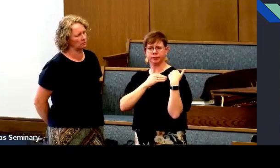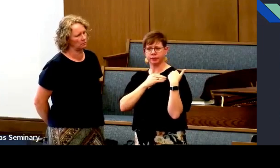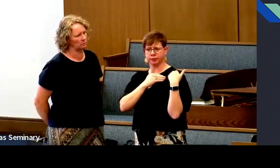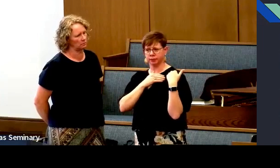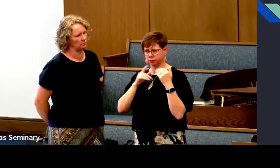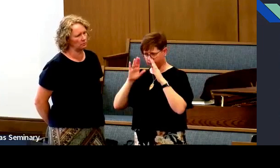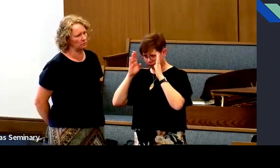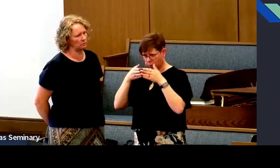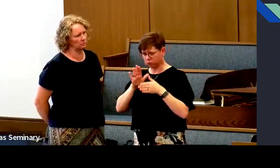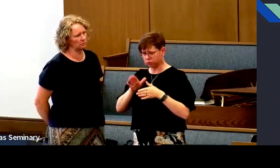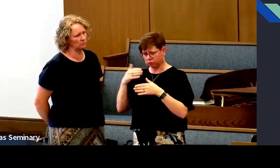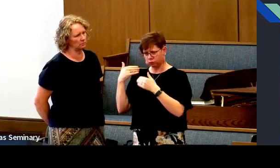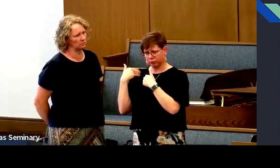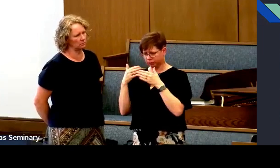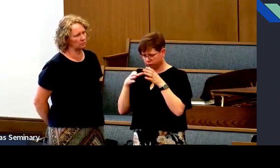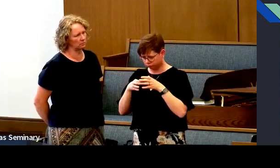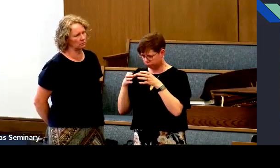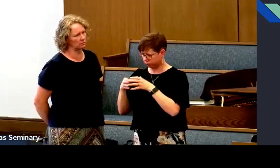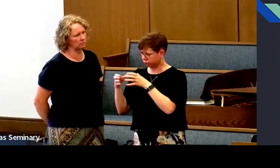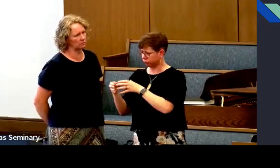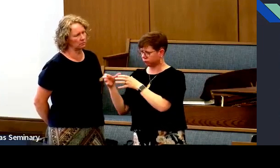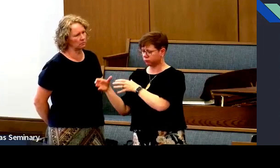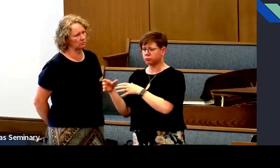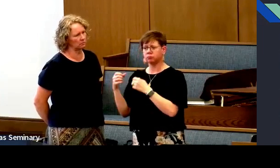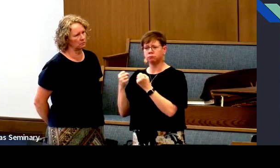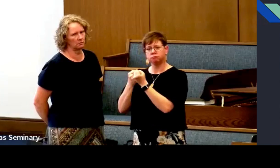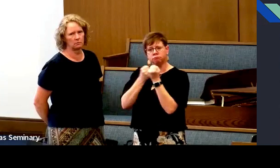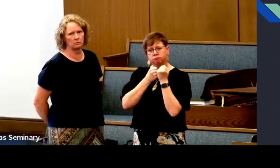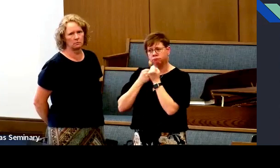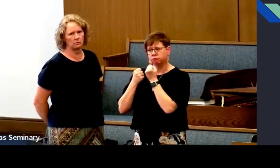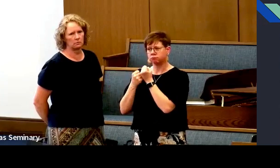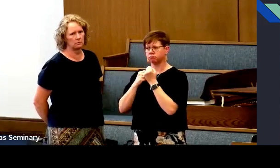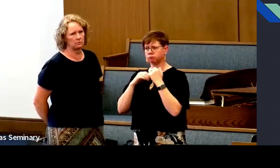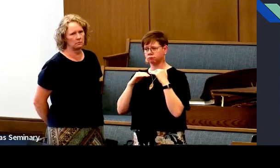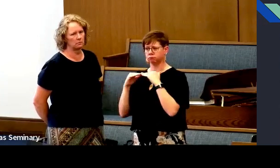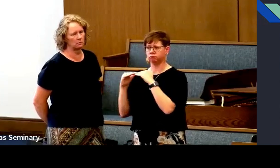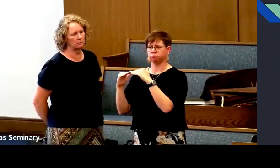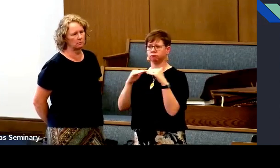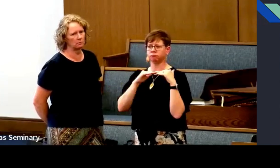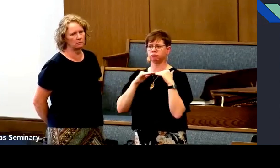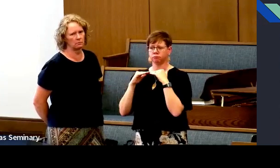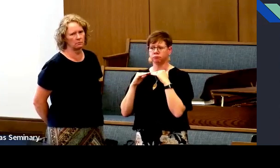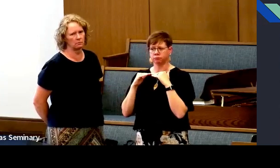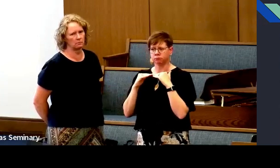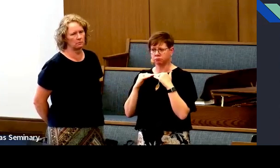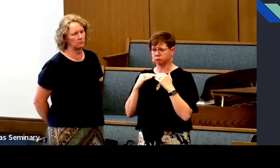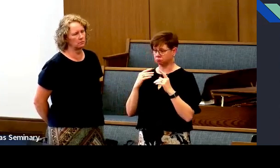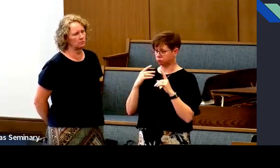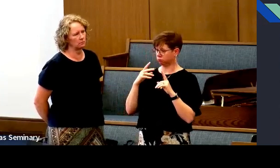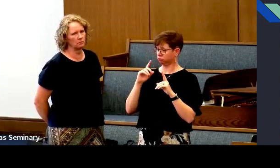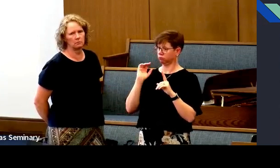We have equal responsibility to focus on and support